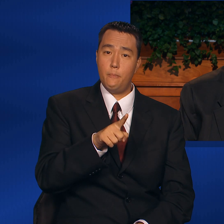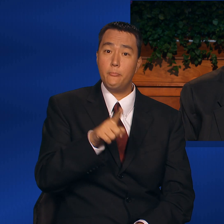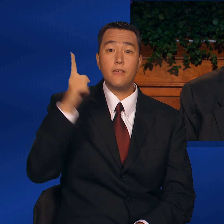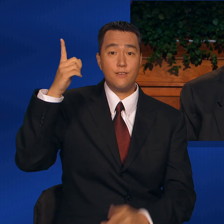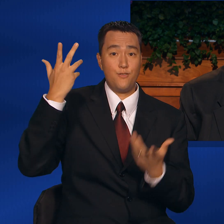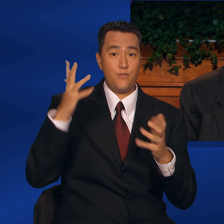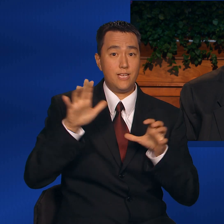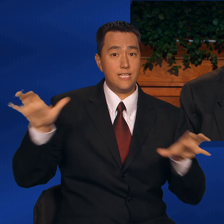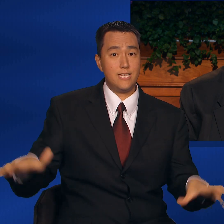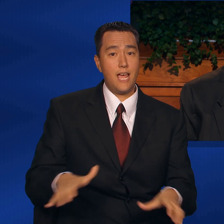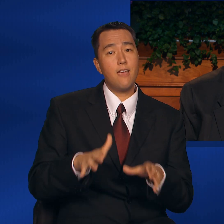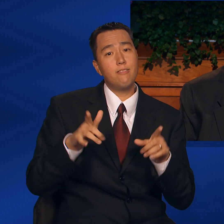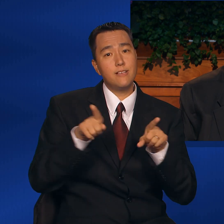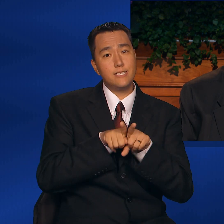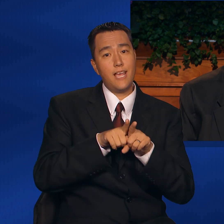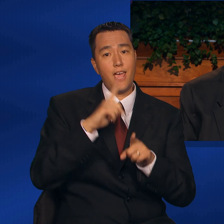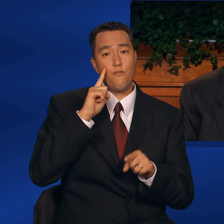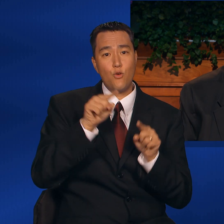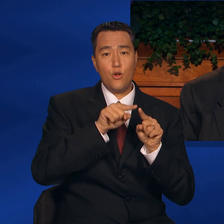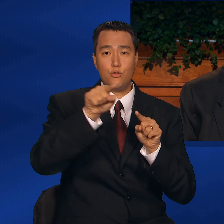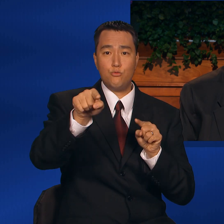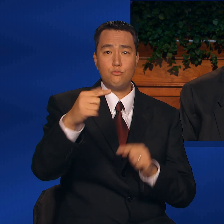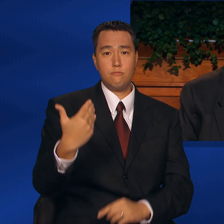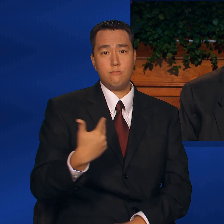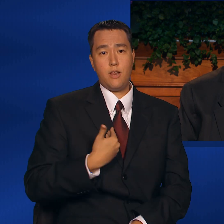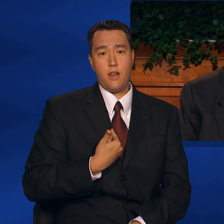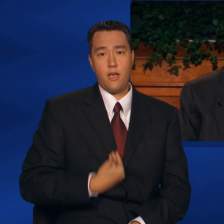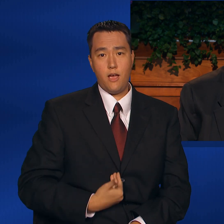already done the same for you and I.